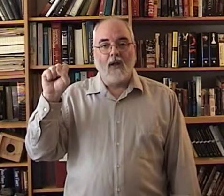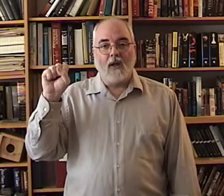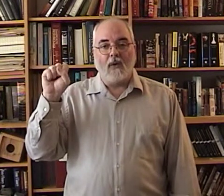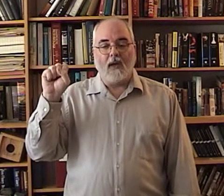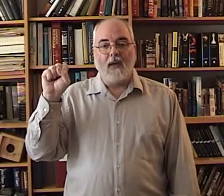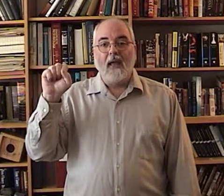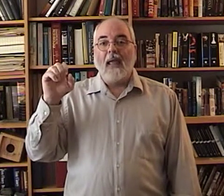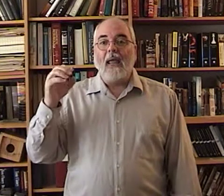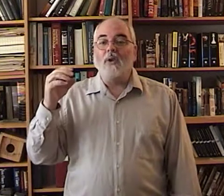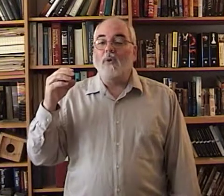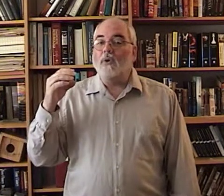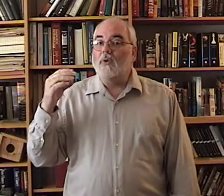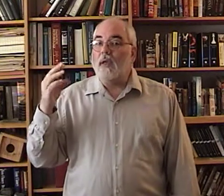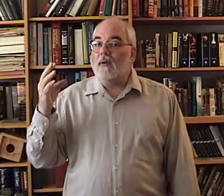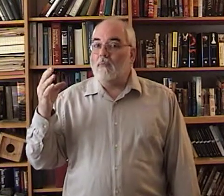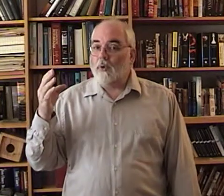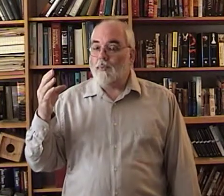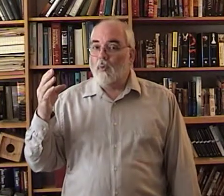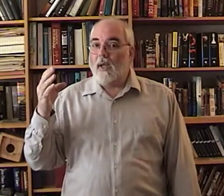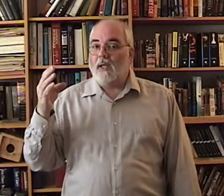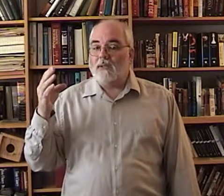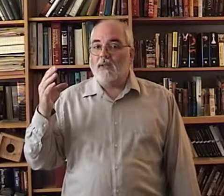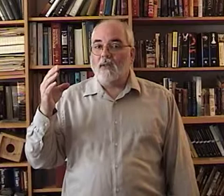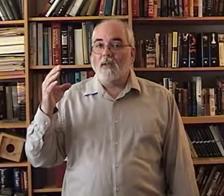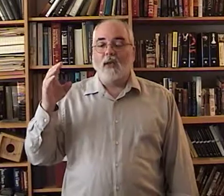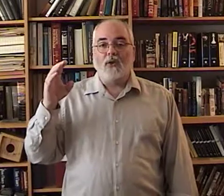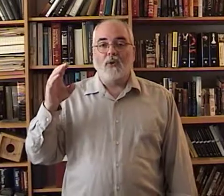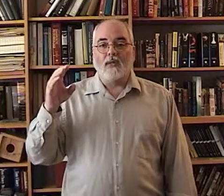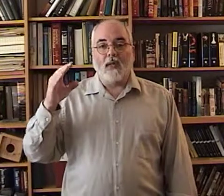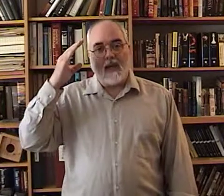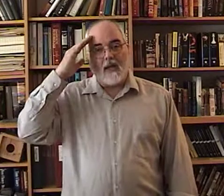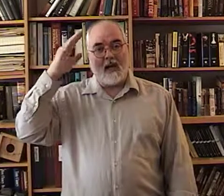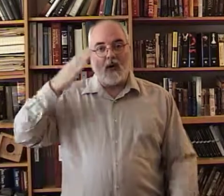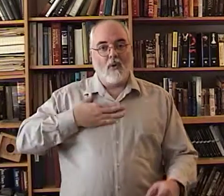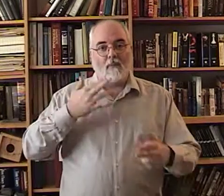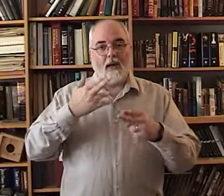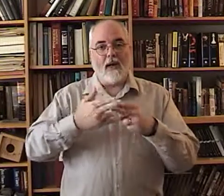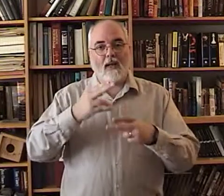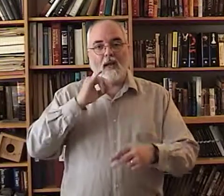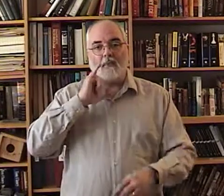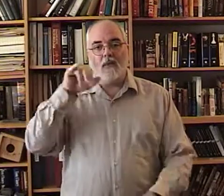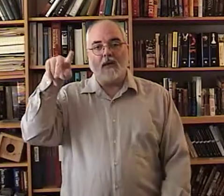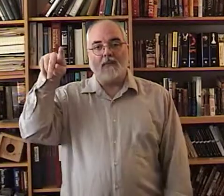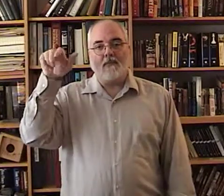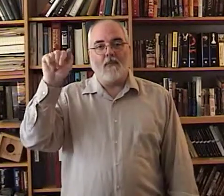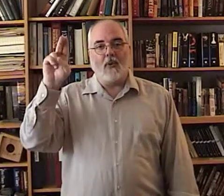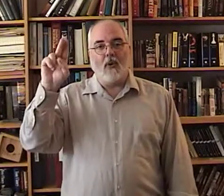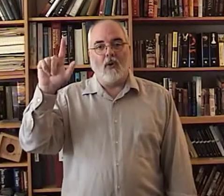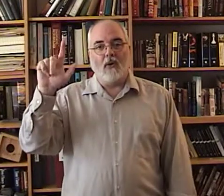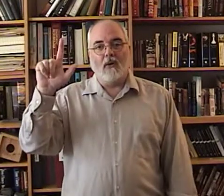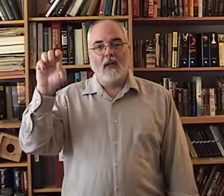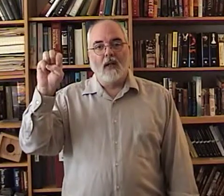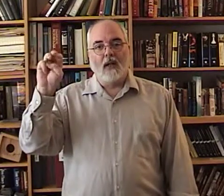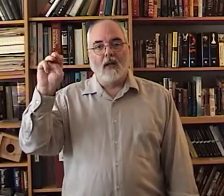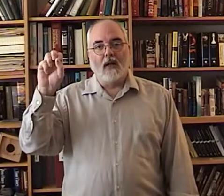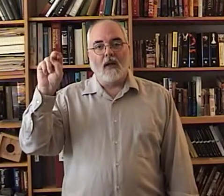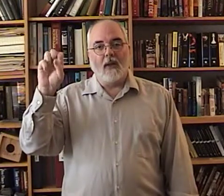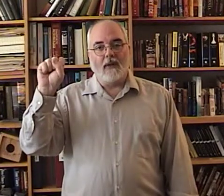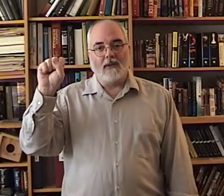okay okay and you can do that multiple ways you can say hello my name is paul lemons